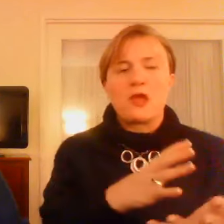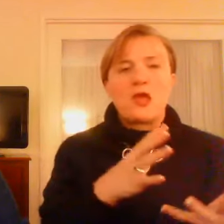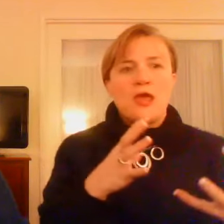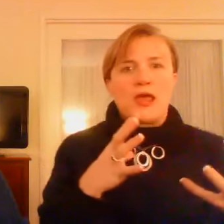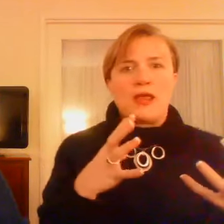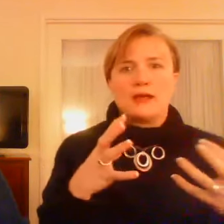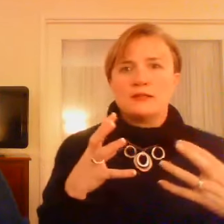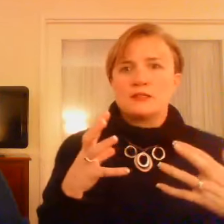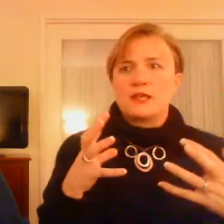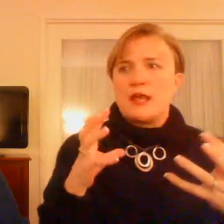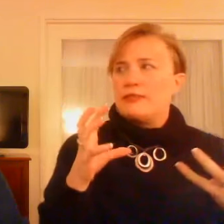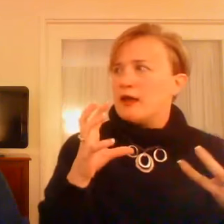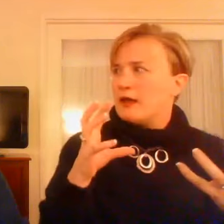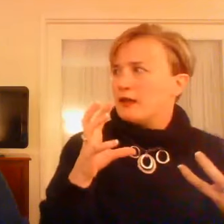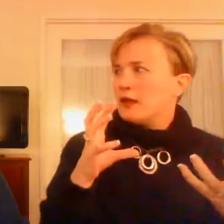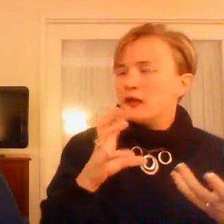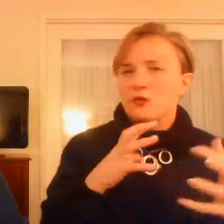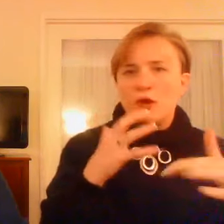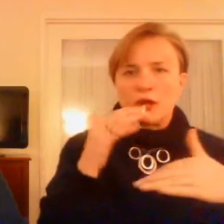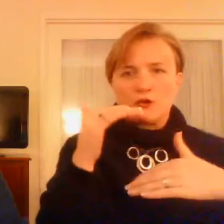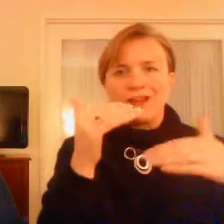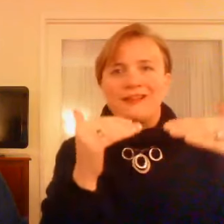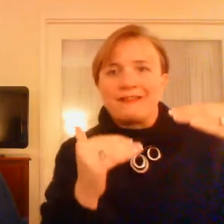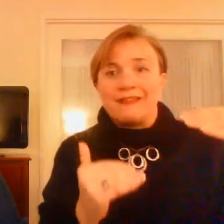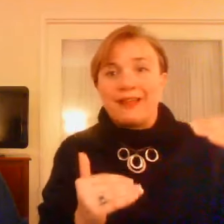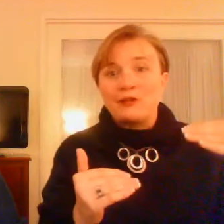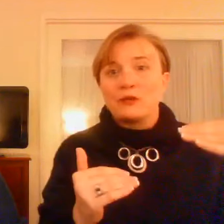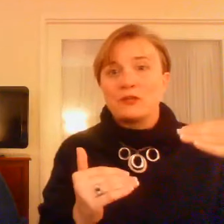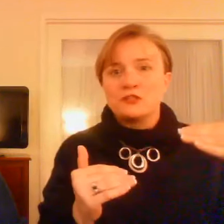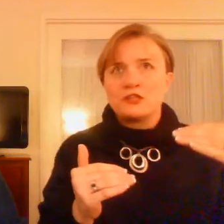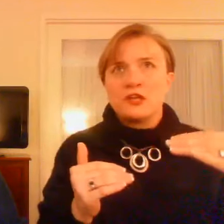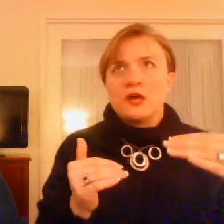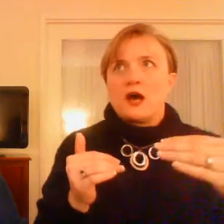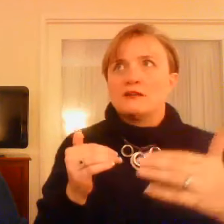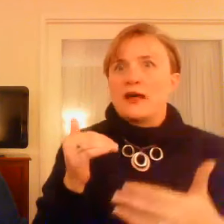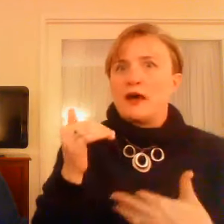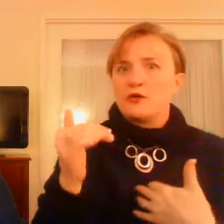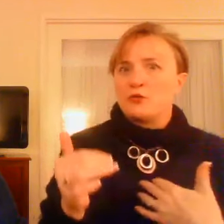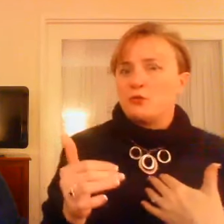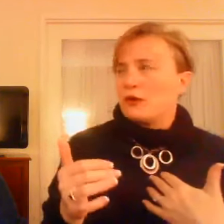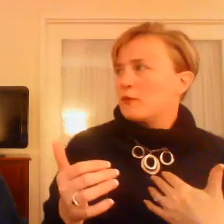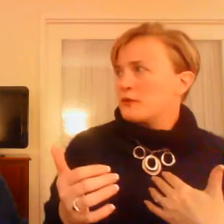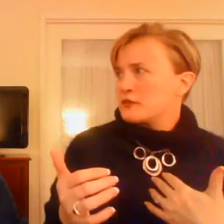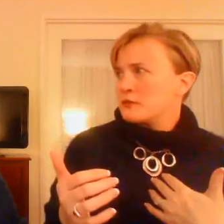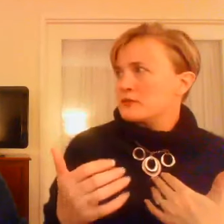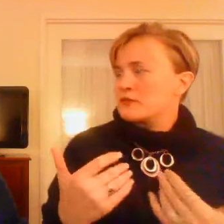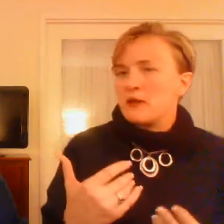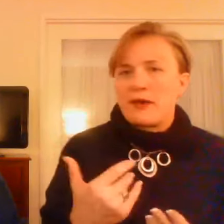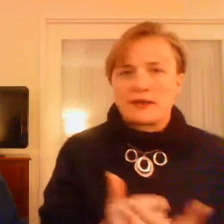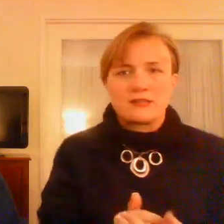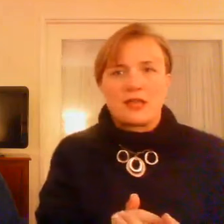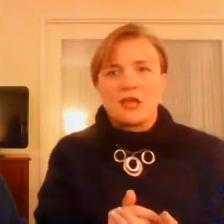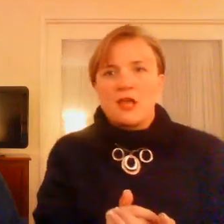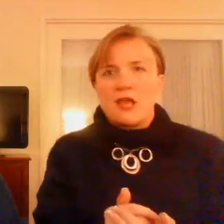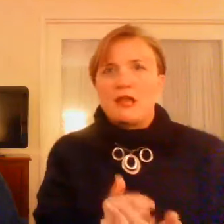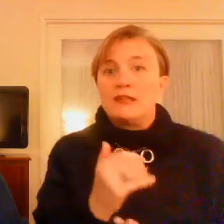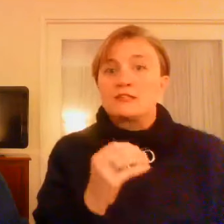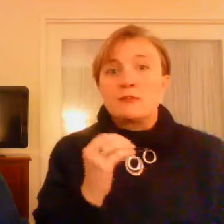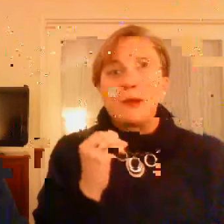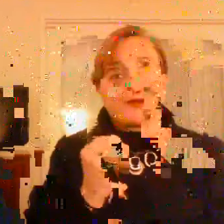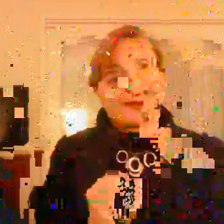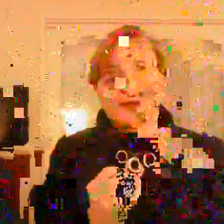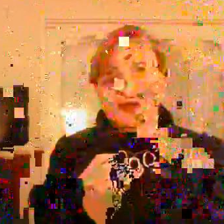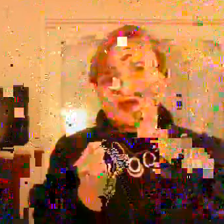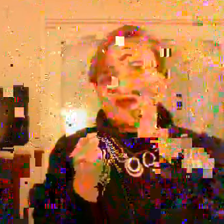program. And, and then, you know, creating that language allowed one of the participants to come back and say, it